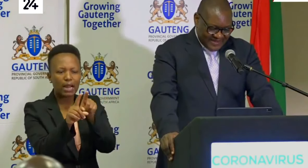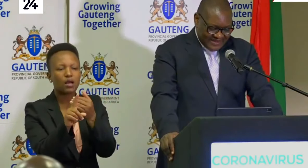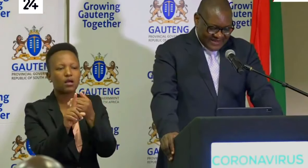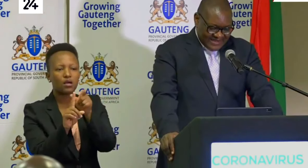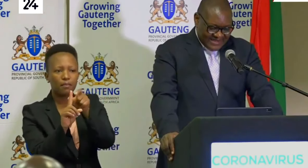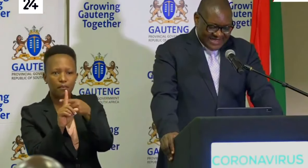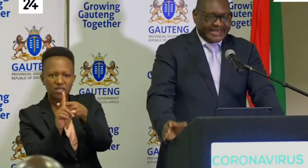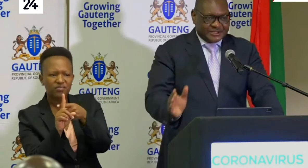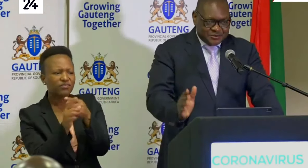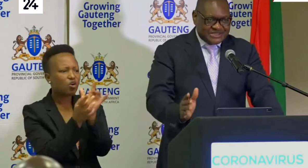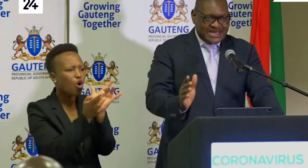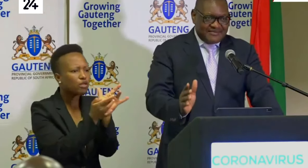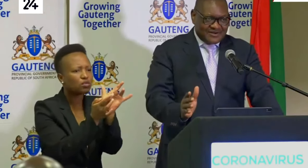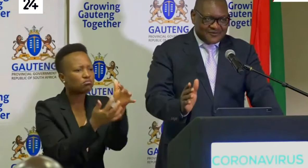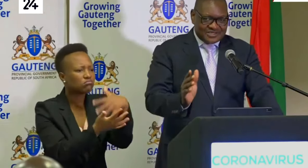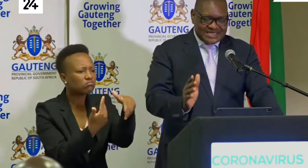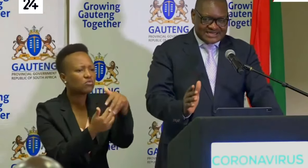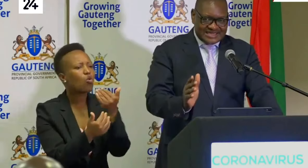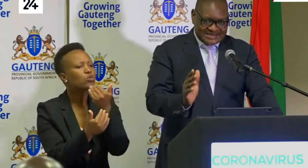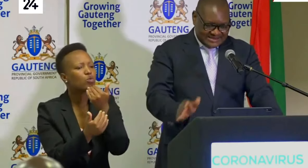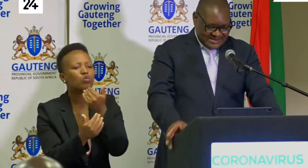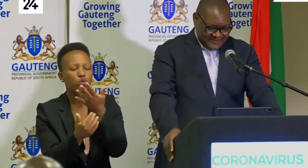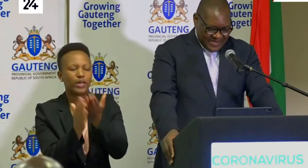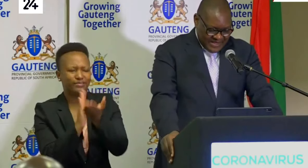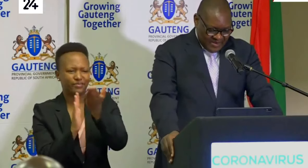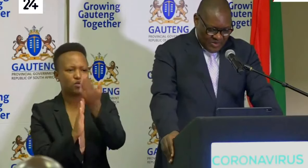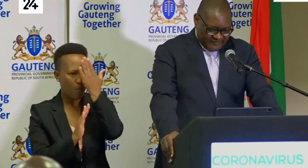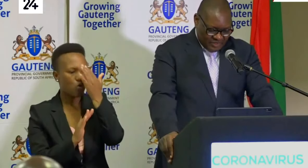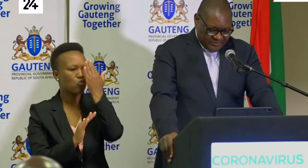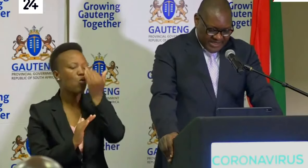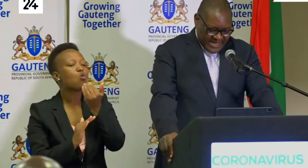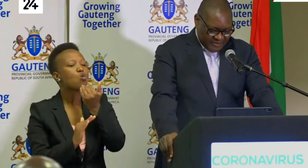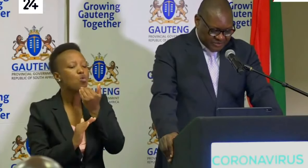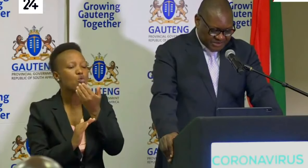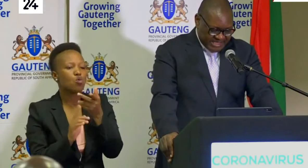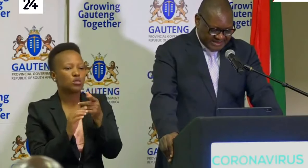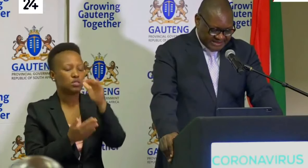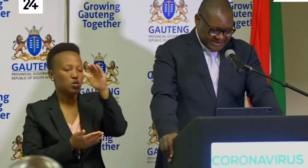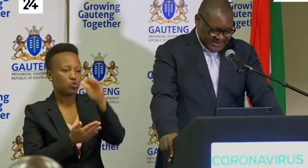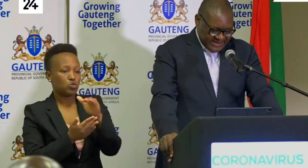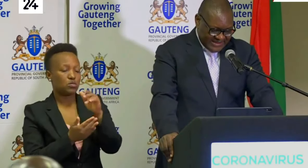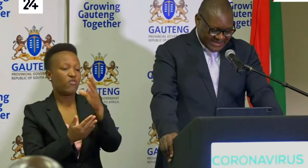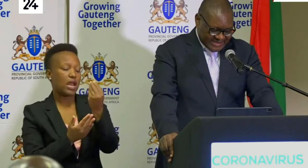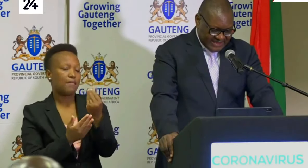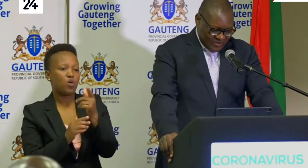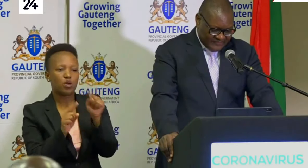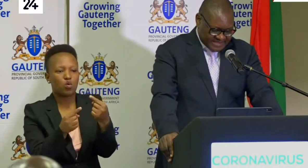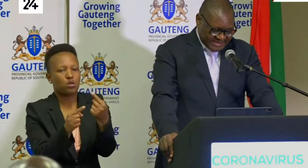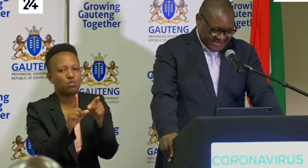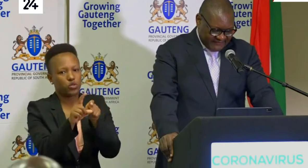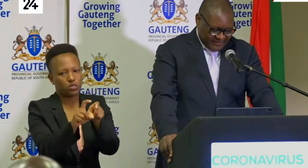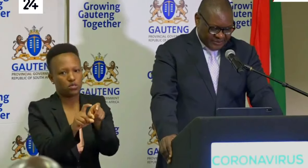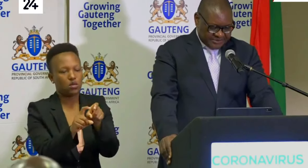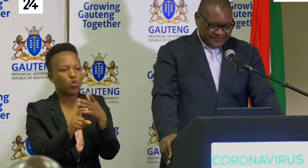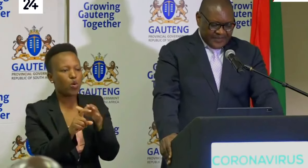and reduce the number of contacts that we have not been able to trace until we have